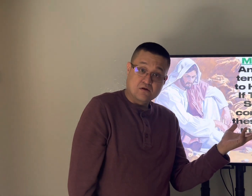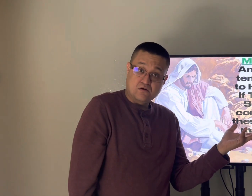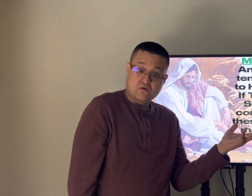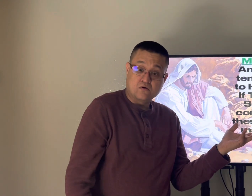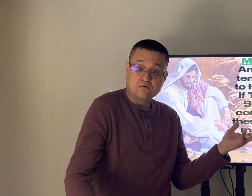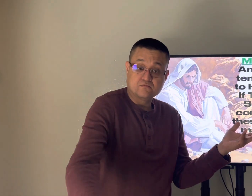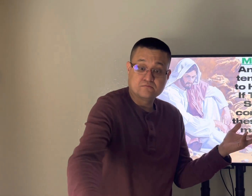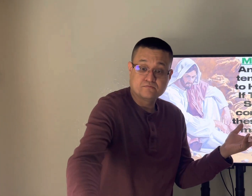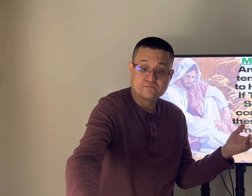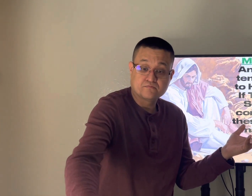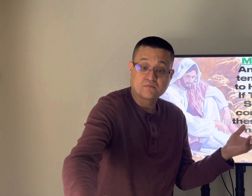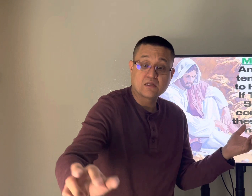stones become bread